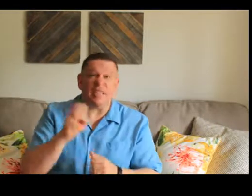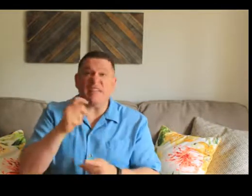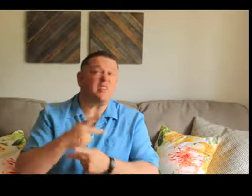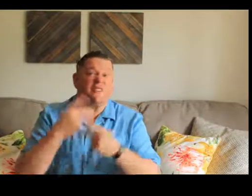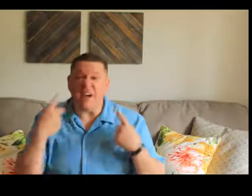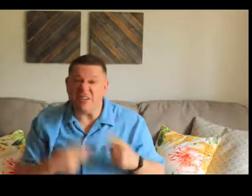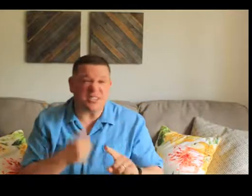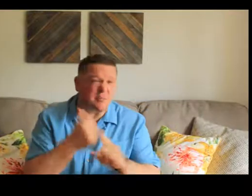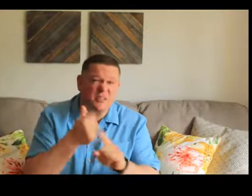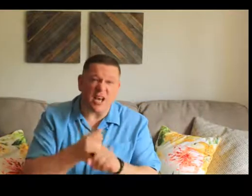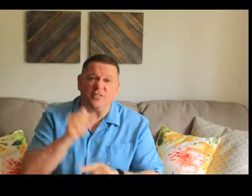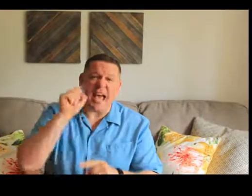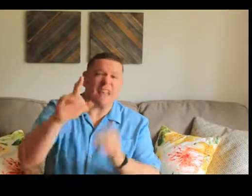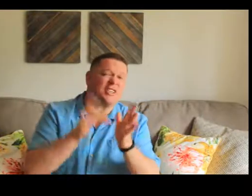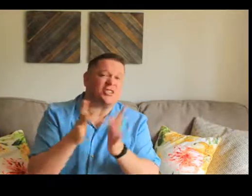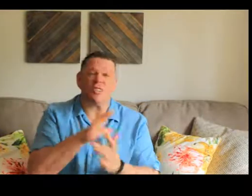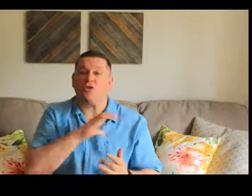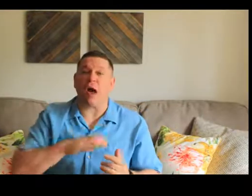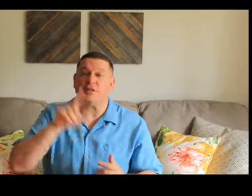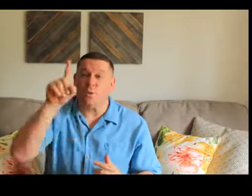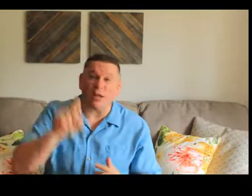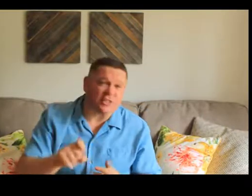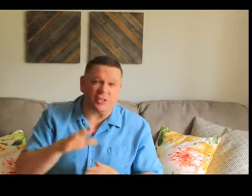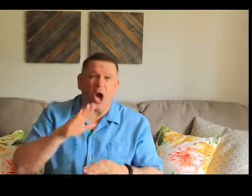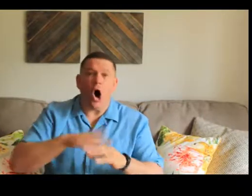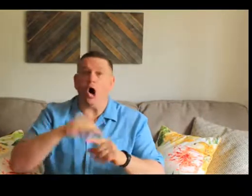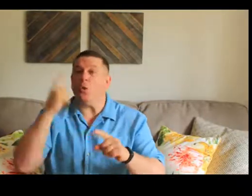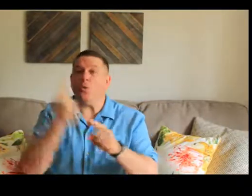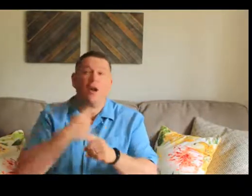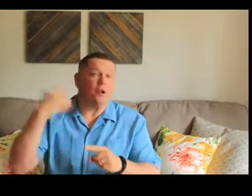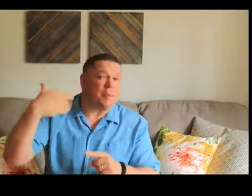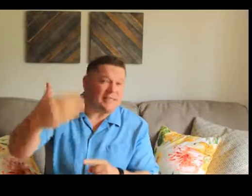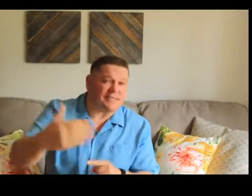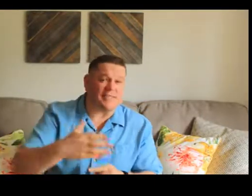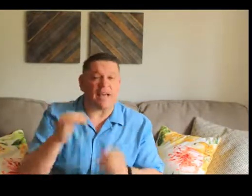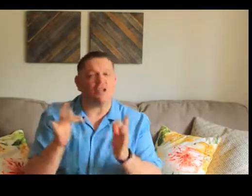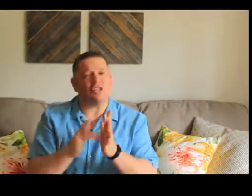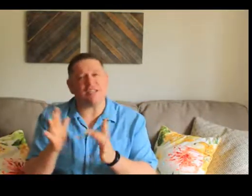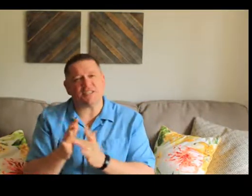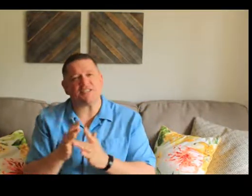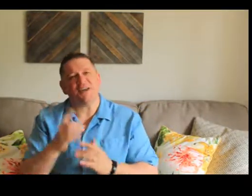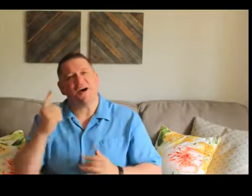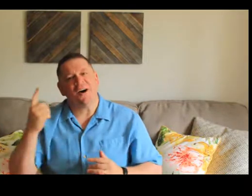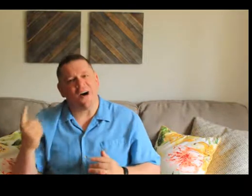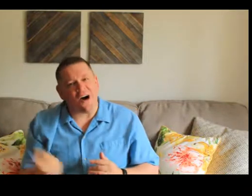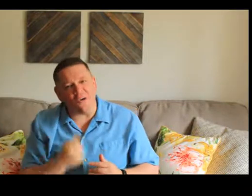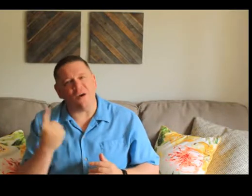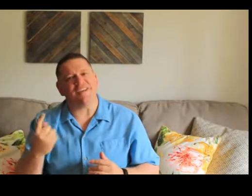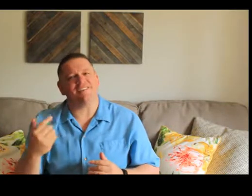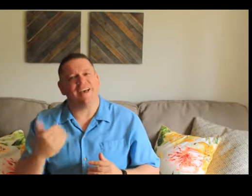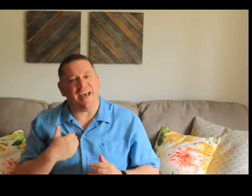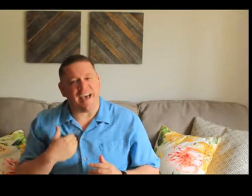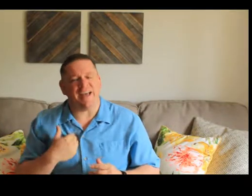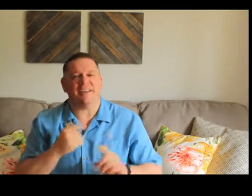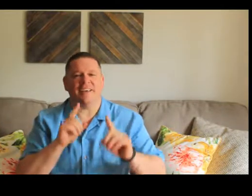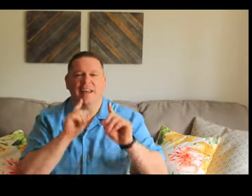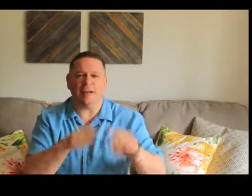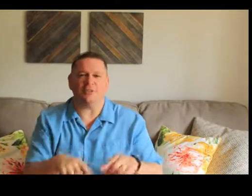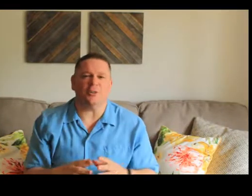and even the Pharisees themselves asking Jesus Christ questions on a regular basis. And Jesus always had an answer.